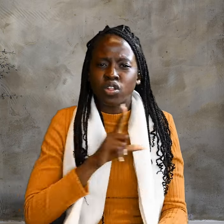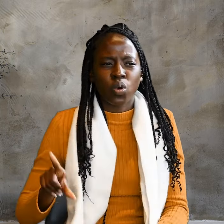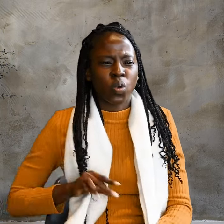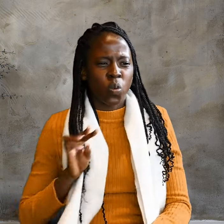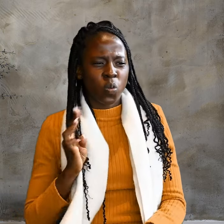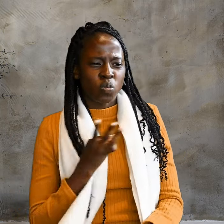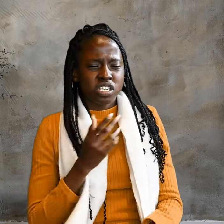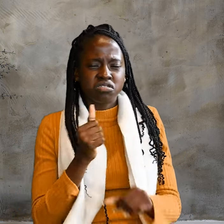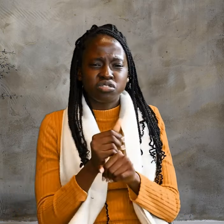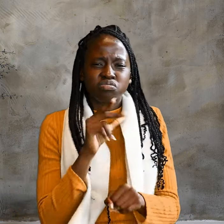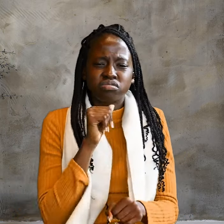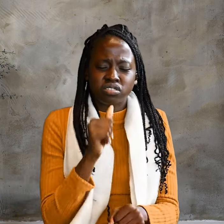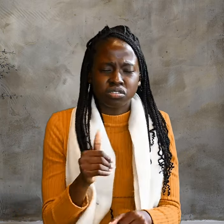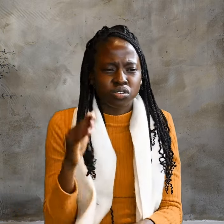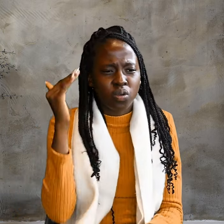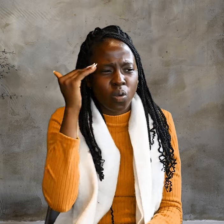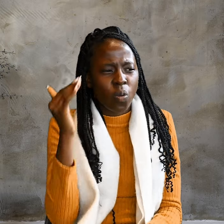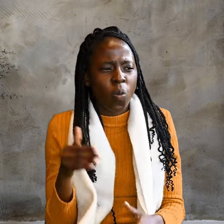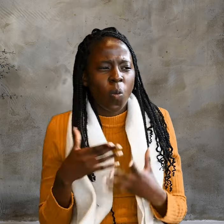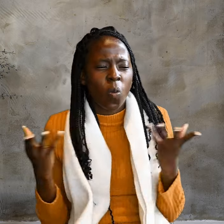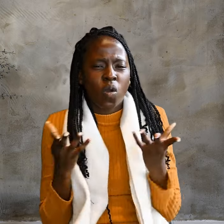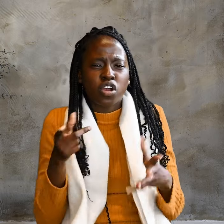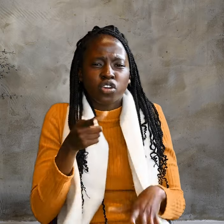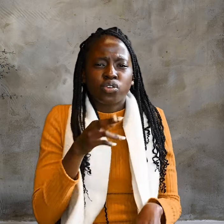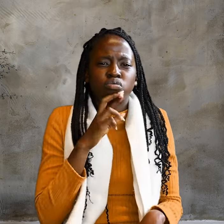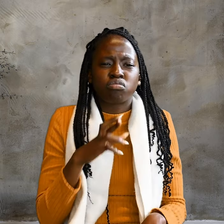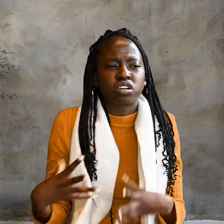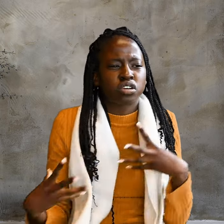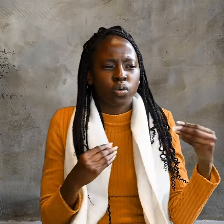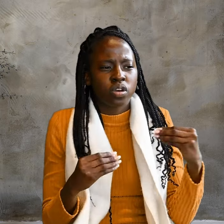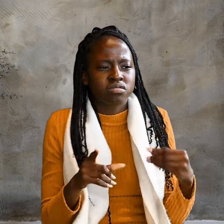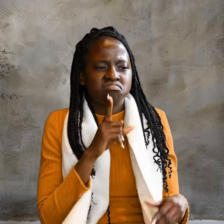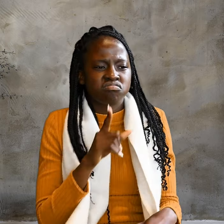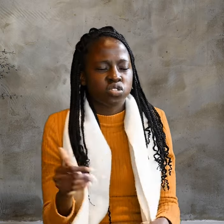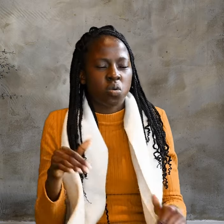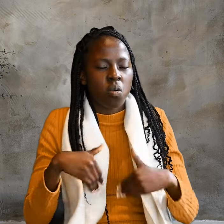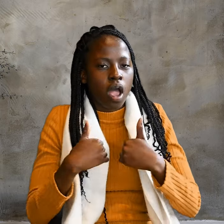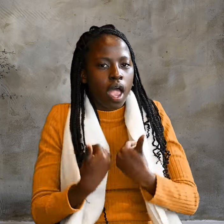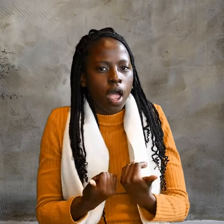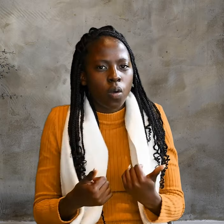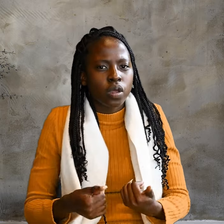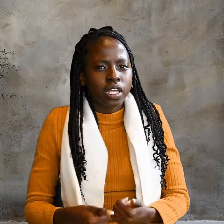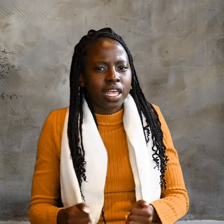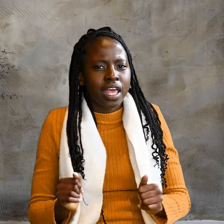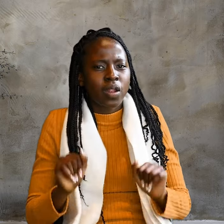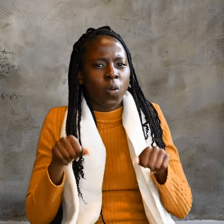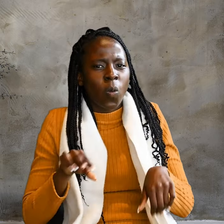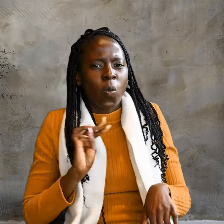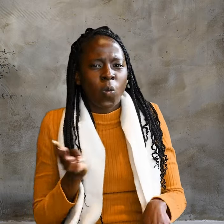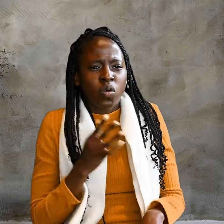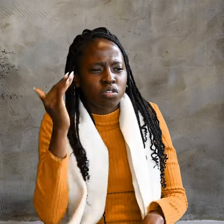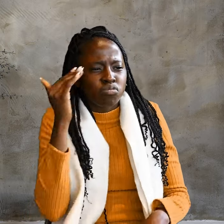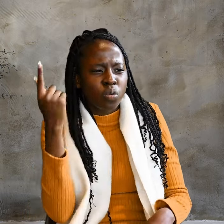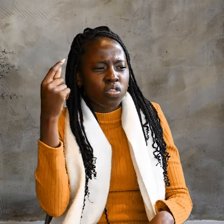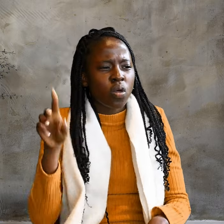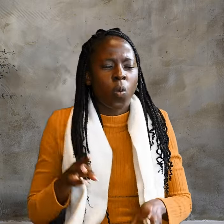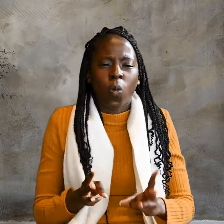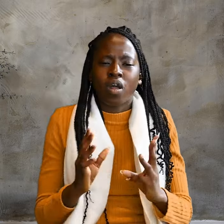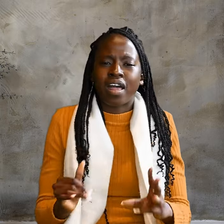where you are going, so how can we know the way? Jesus answered, I am